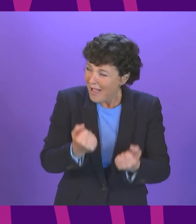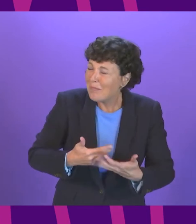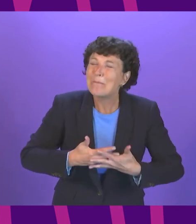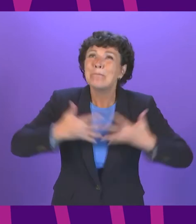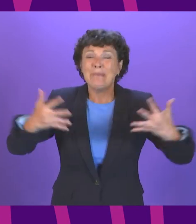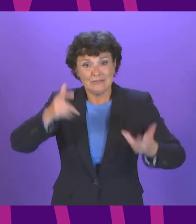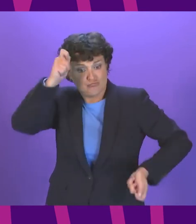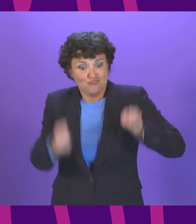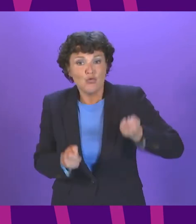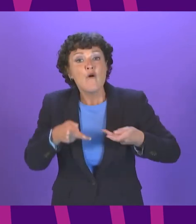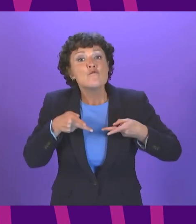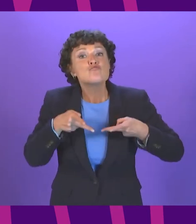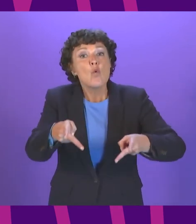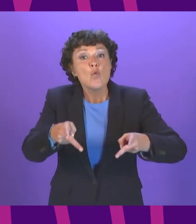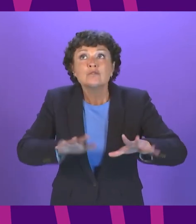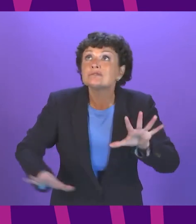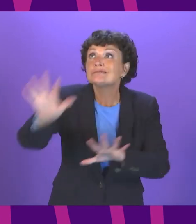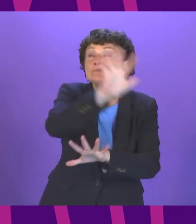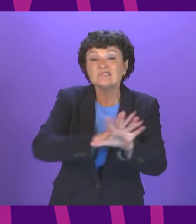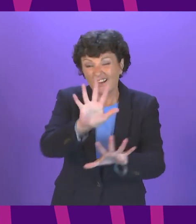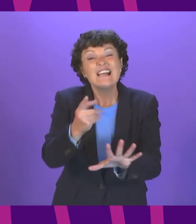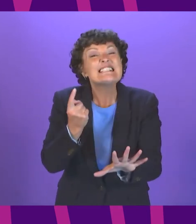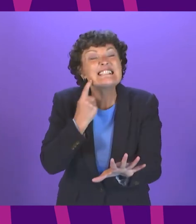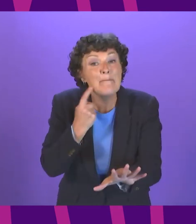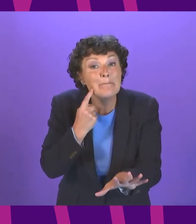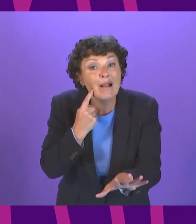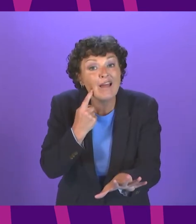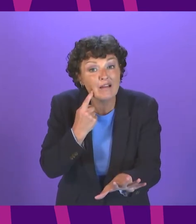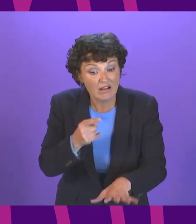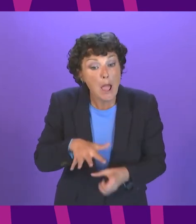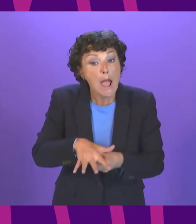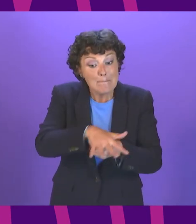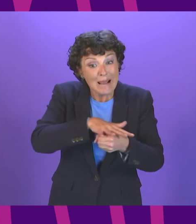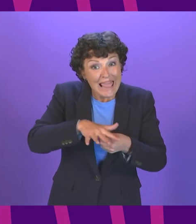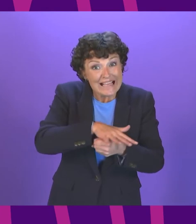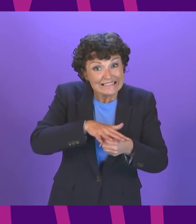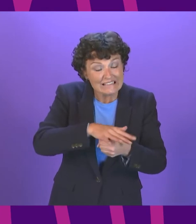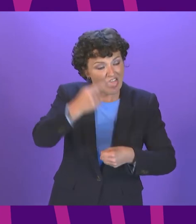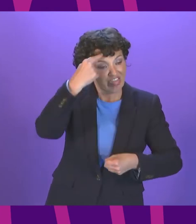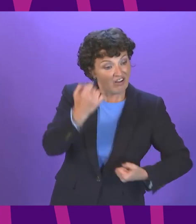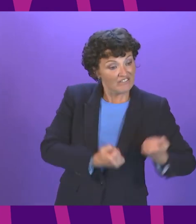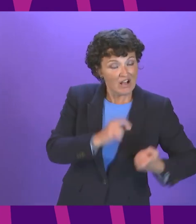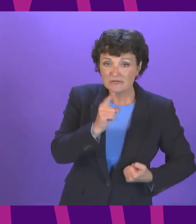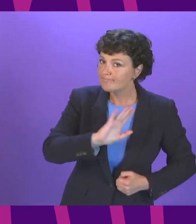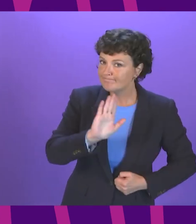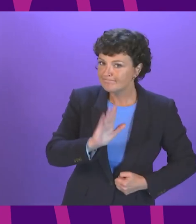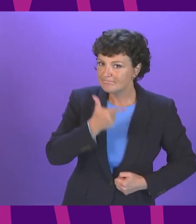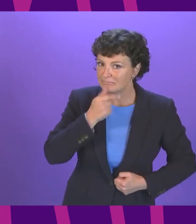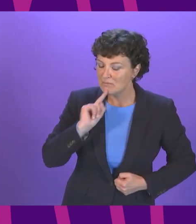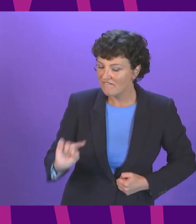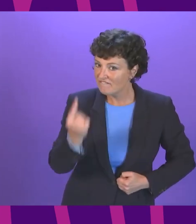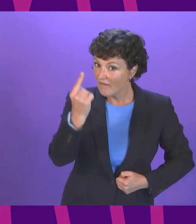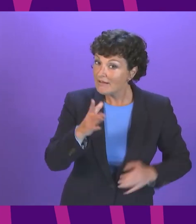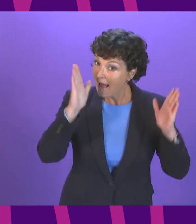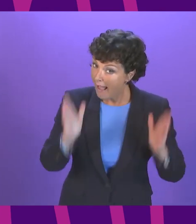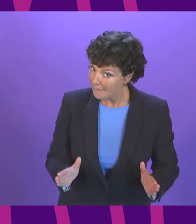to put it simply places will need to put people first instead of cars investing in